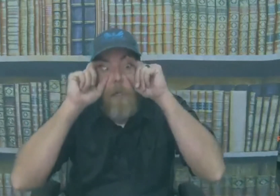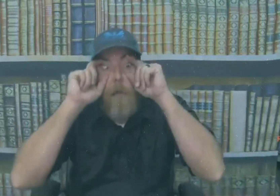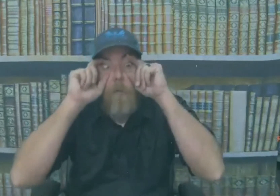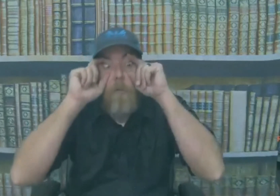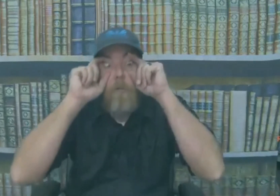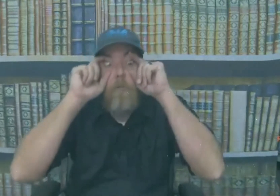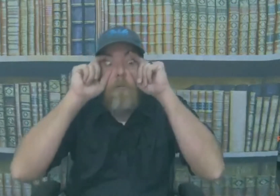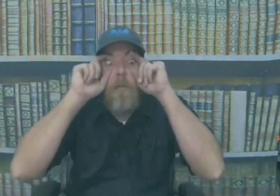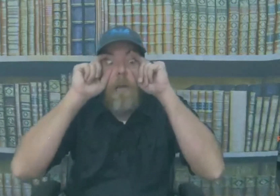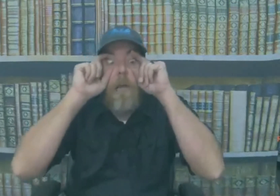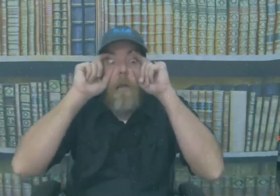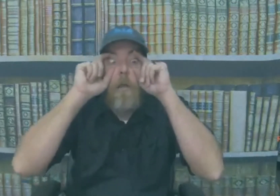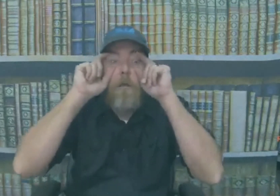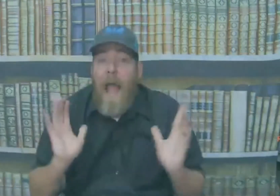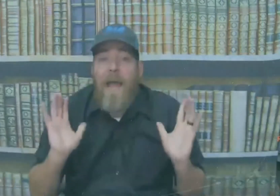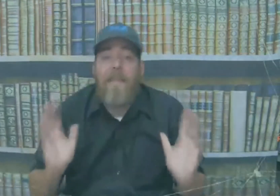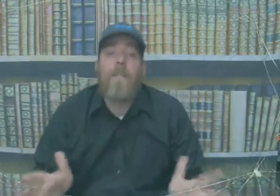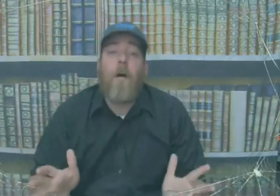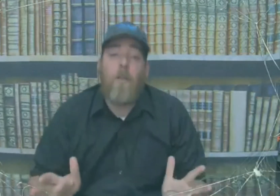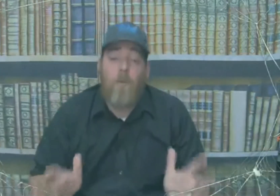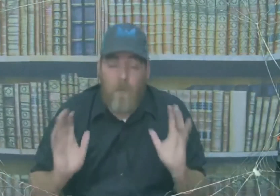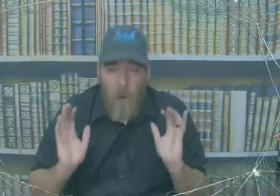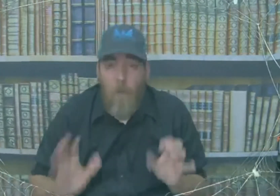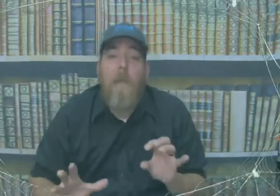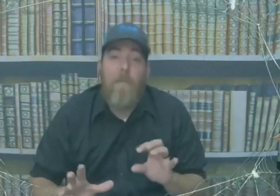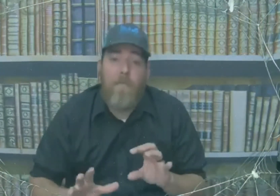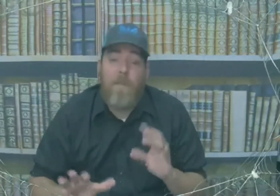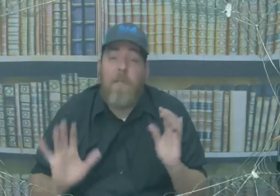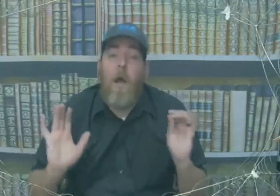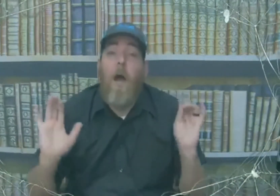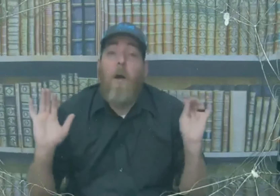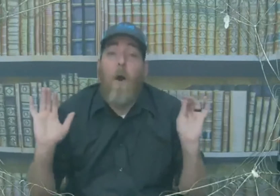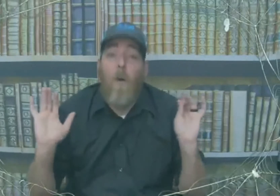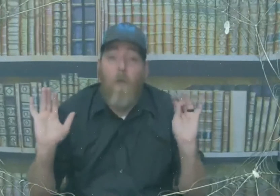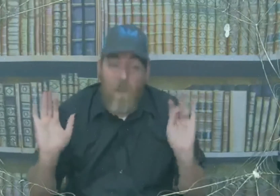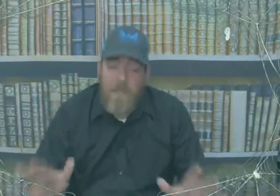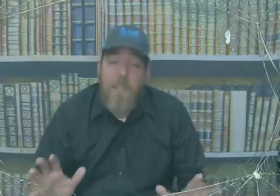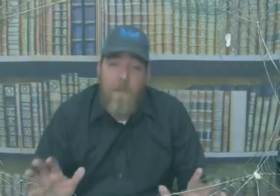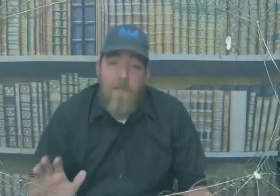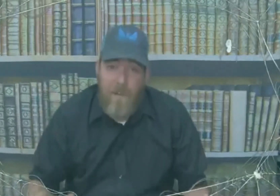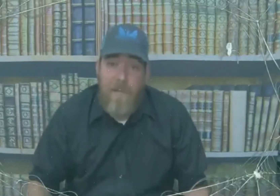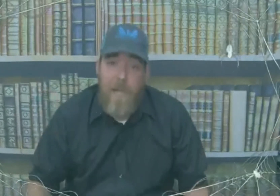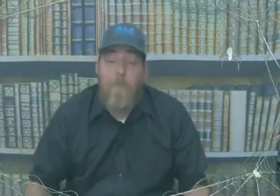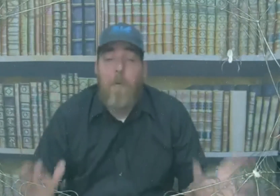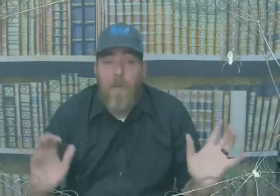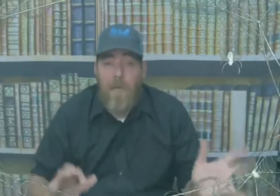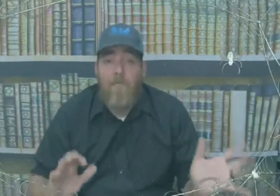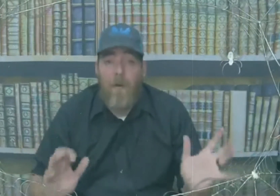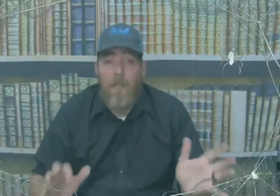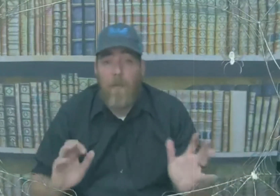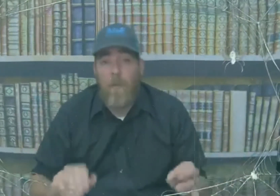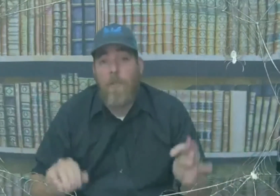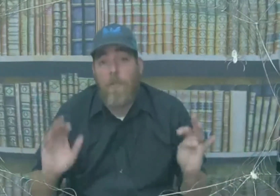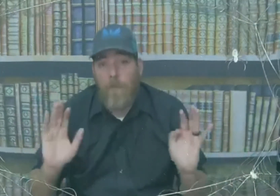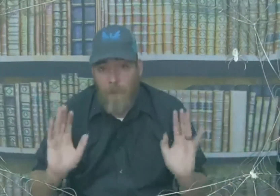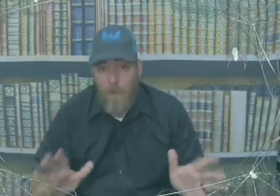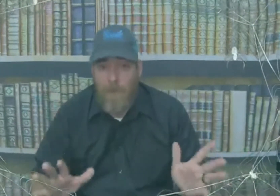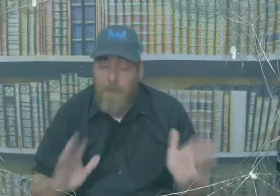I was too scared and that's all the rules okay my friends this is gonna be a fun day but we need to follow these rules for two reasons